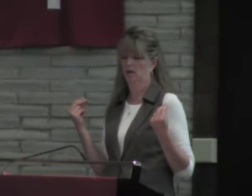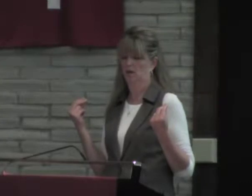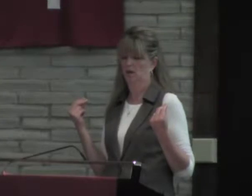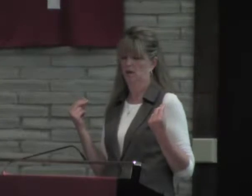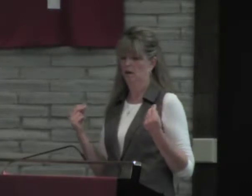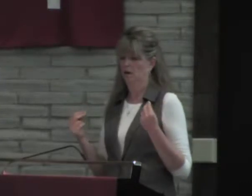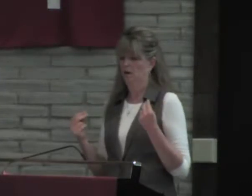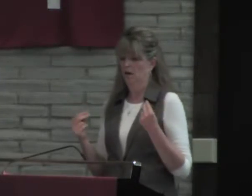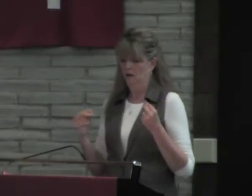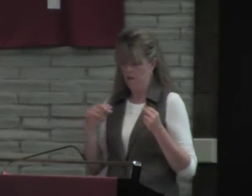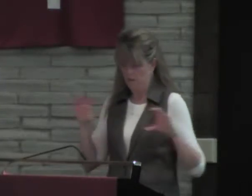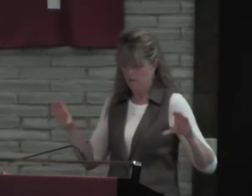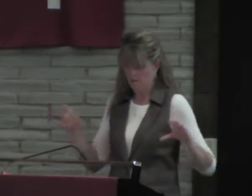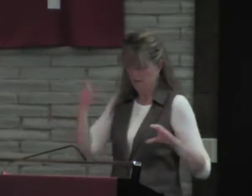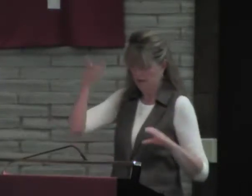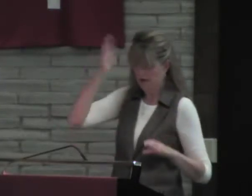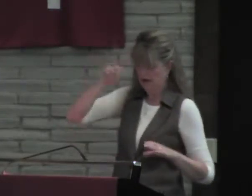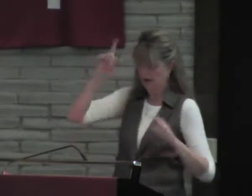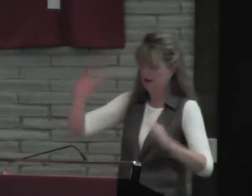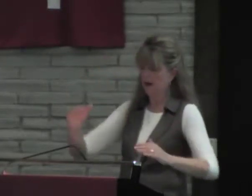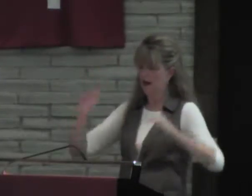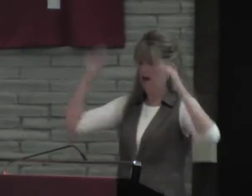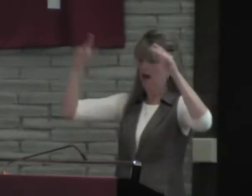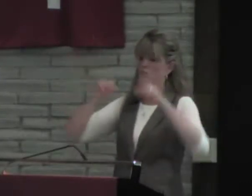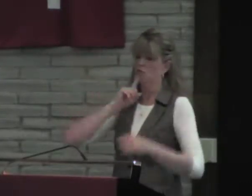afflicted, and every morning brings new punishments.